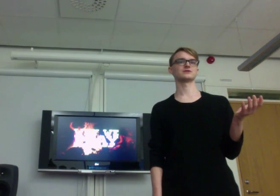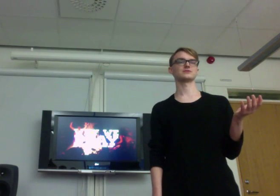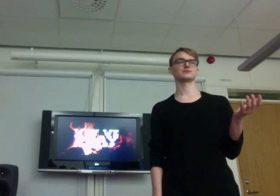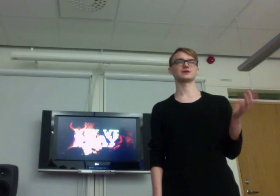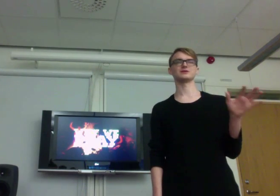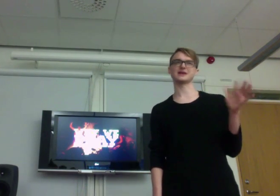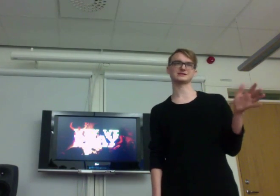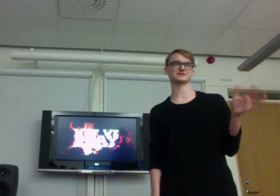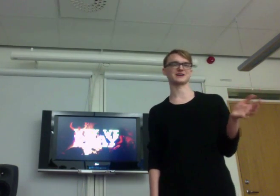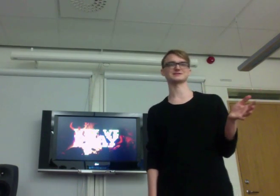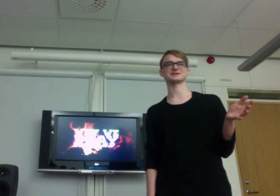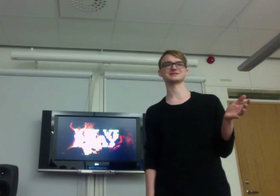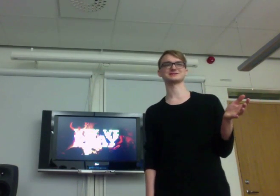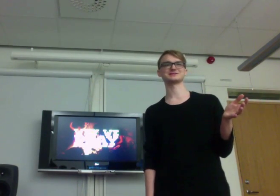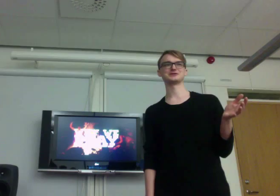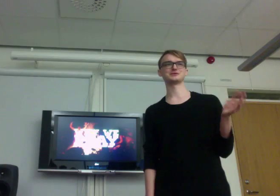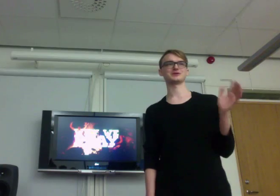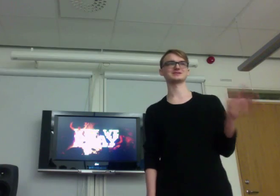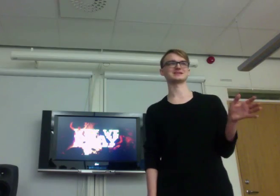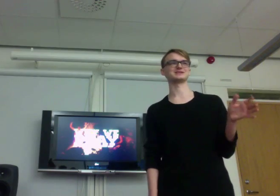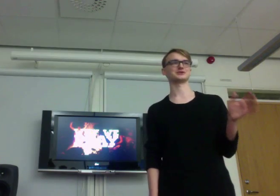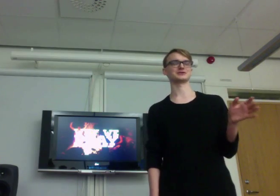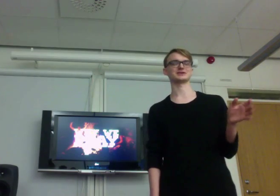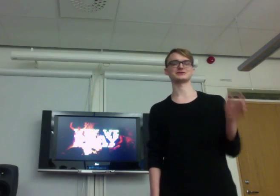Maybe next to dancing, but I still enjoy it a lot.